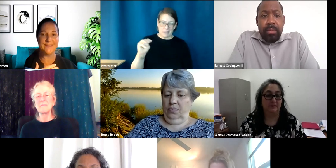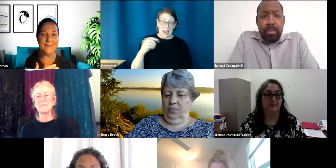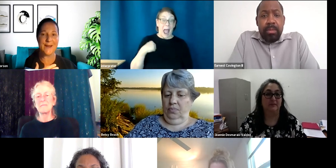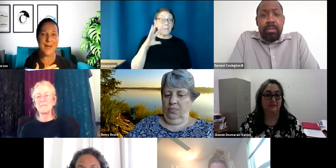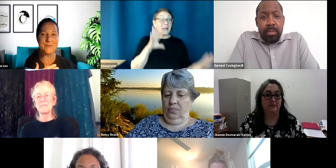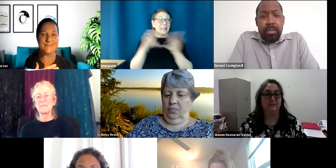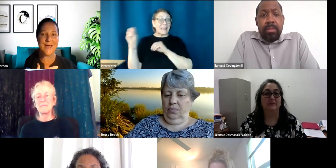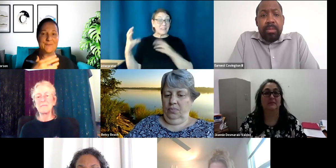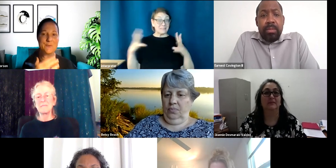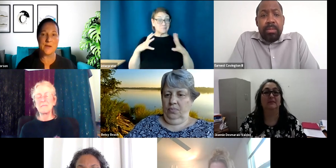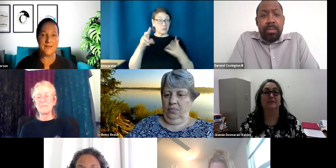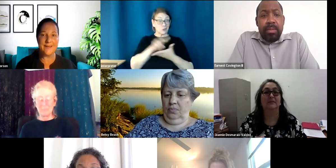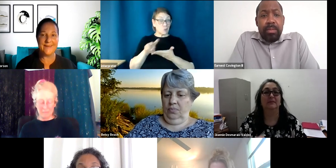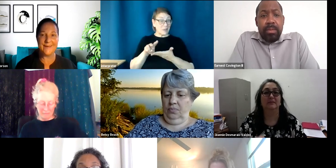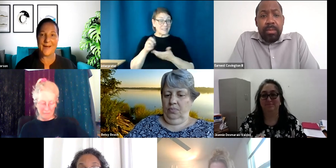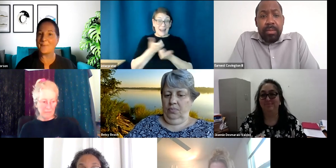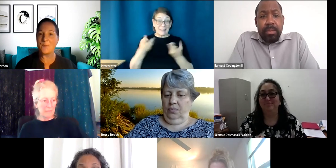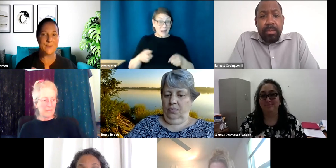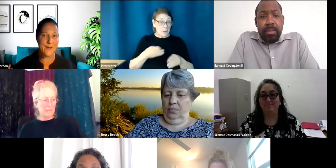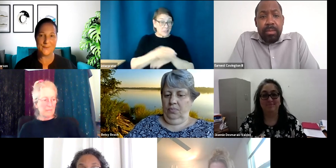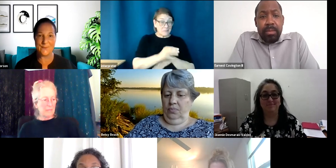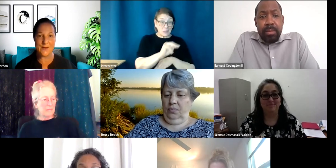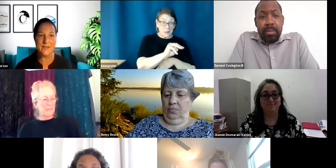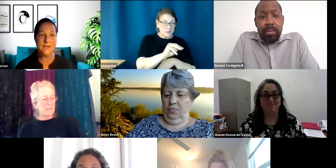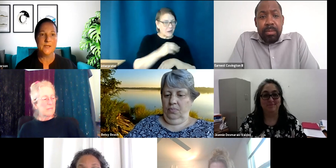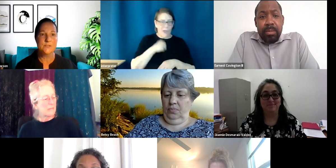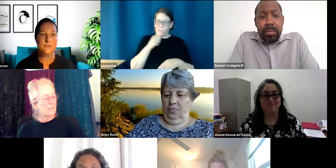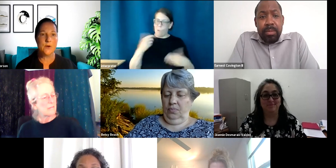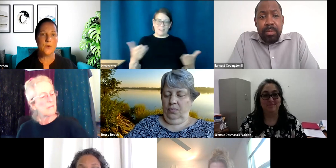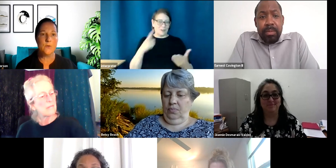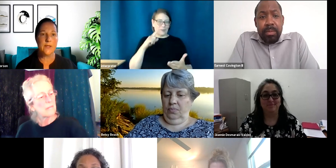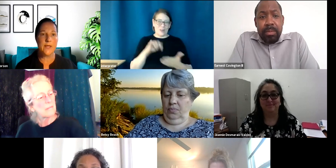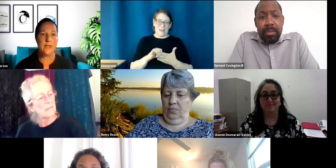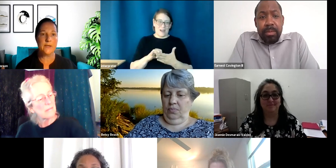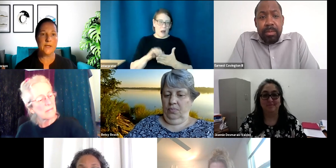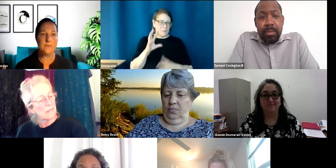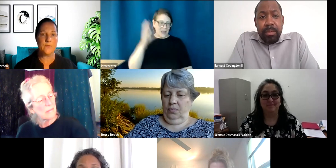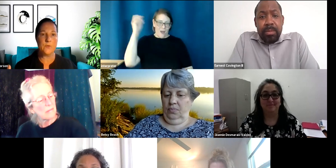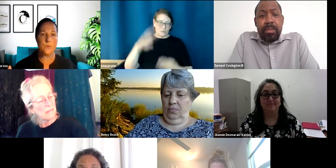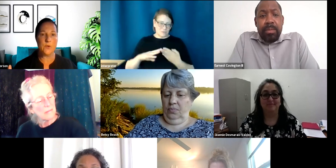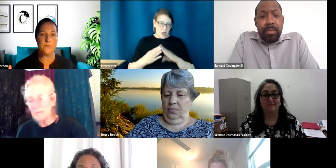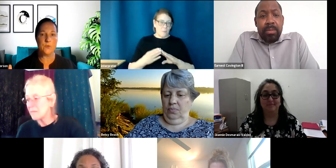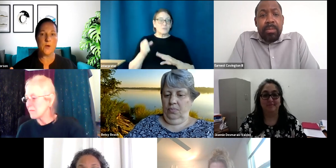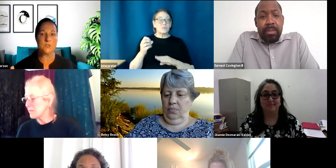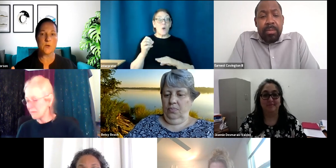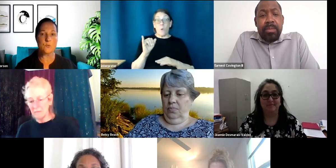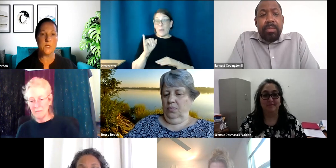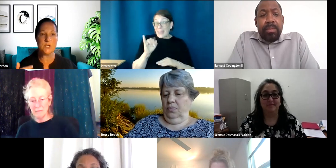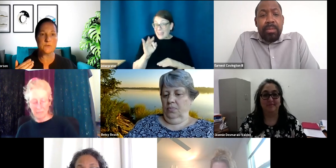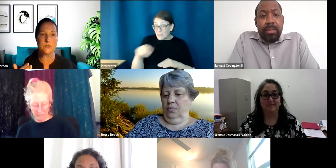anything that happens after Monday, I won't be around for. So again, if, if you guys want to reach out